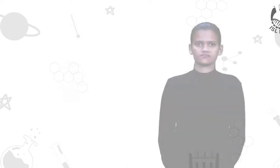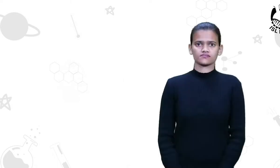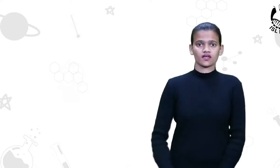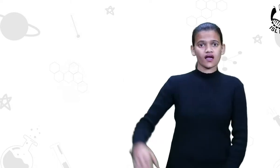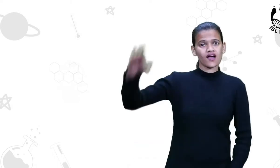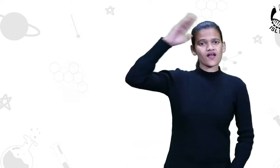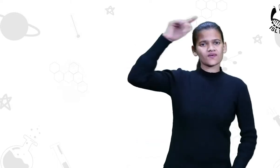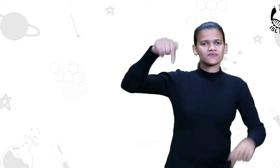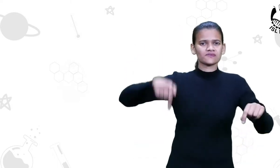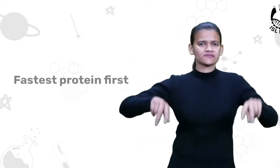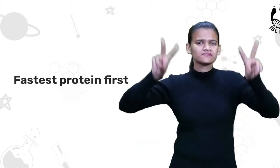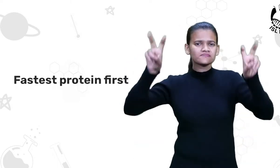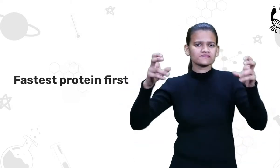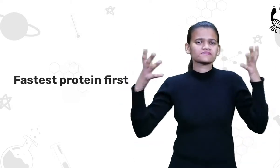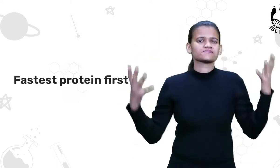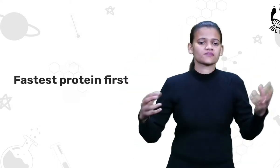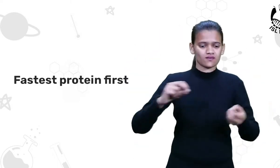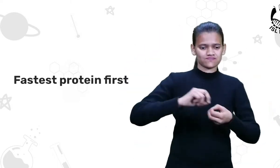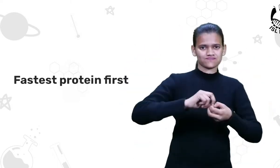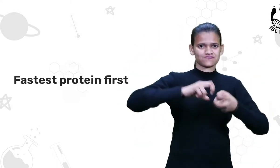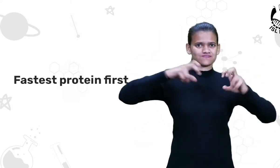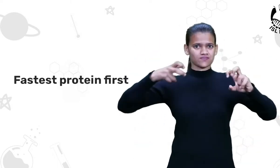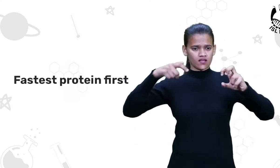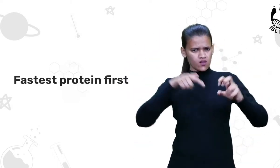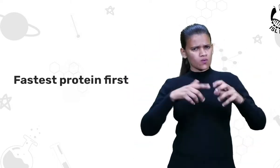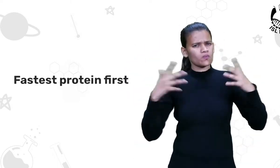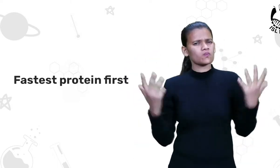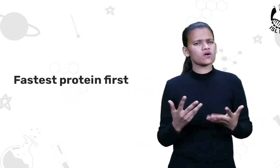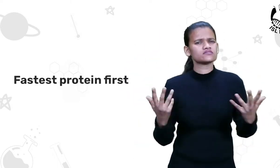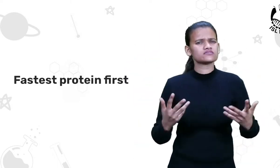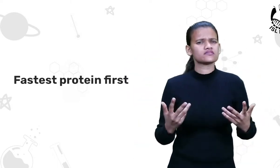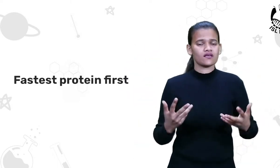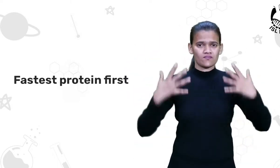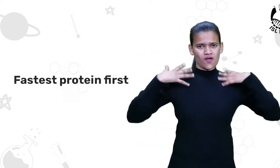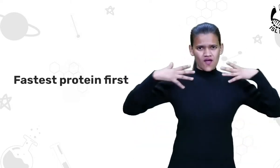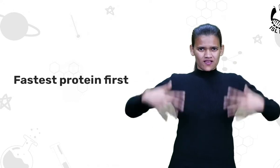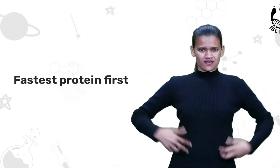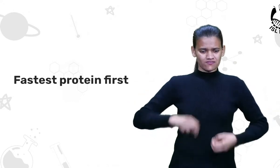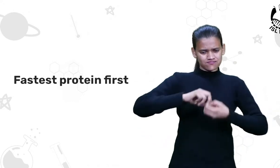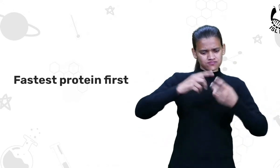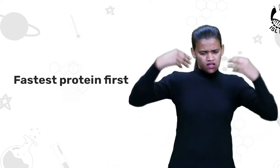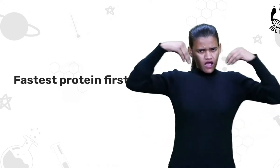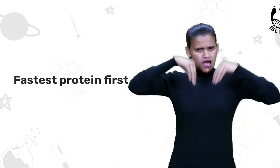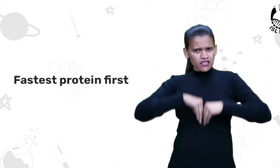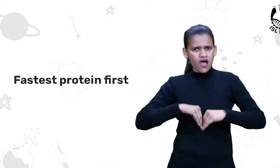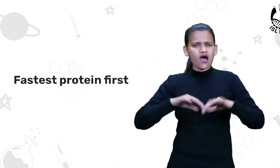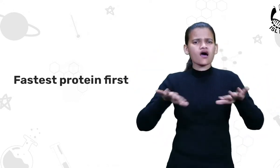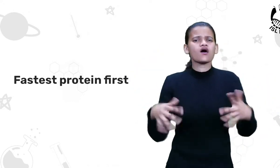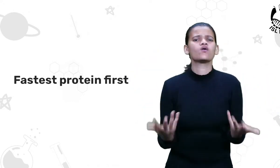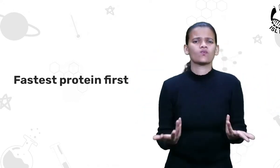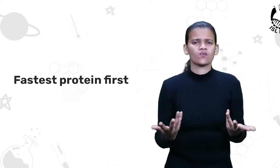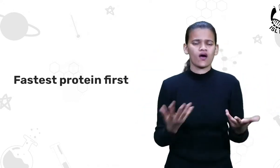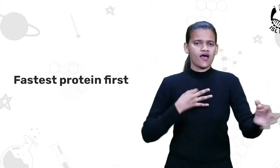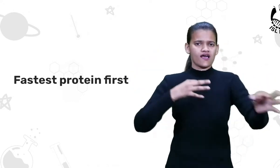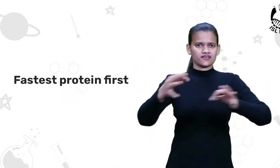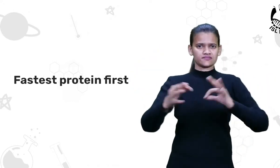Hello, today's topic is what is protein and how is it made inside our body?